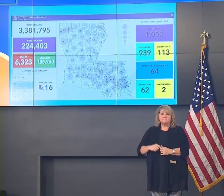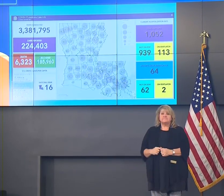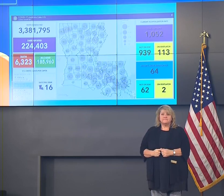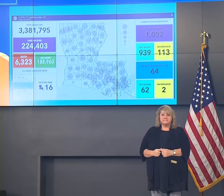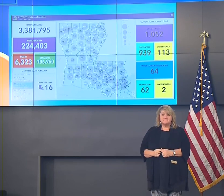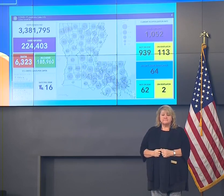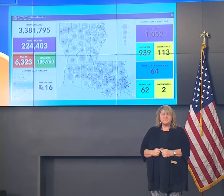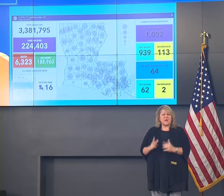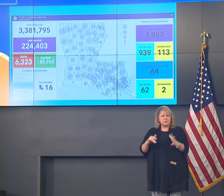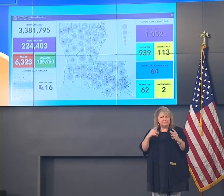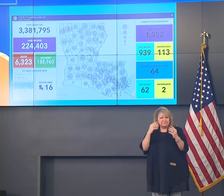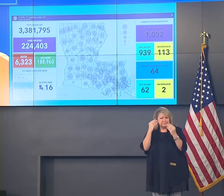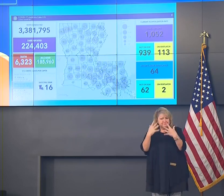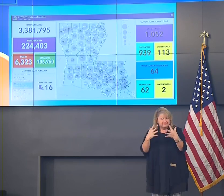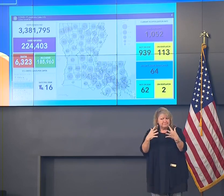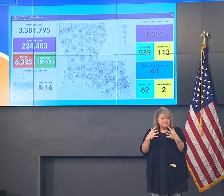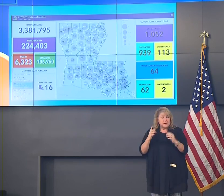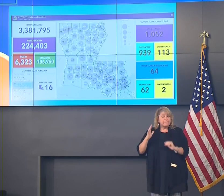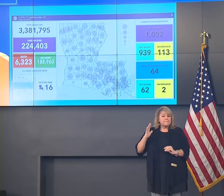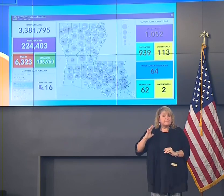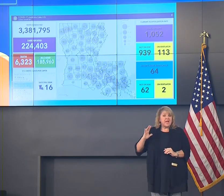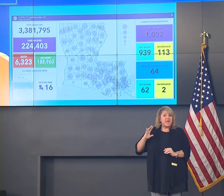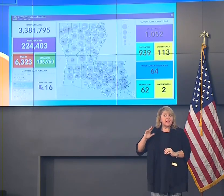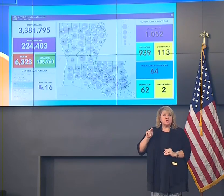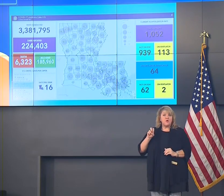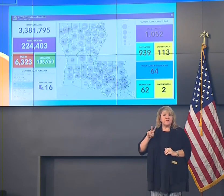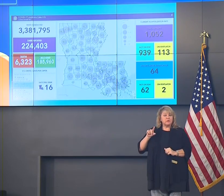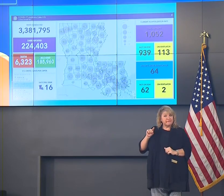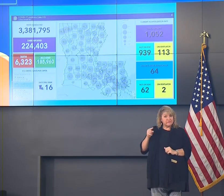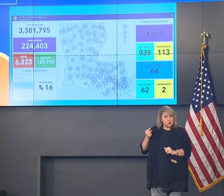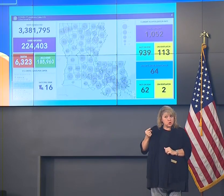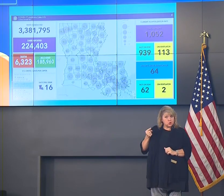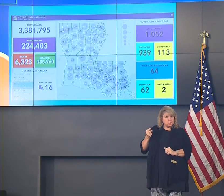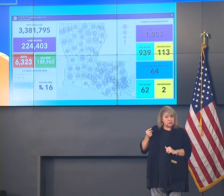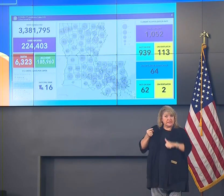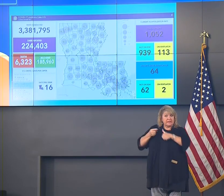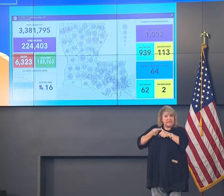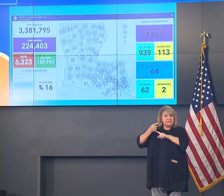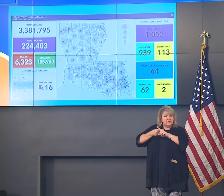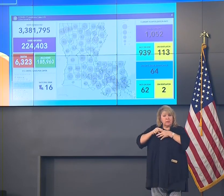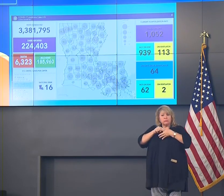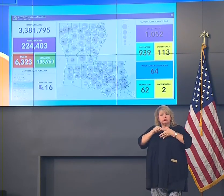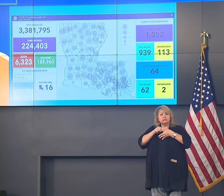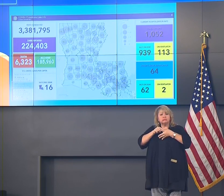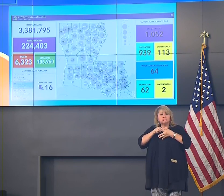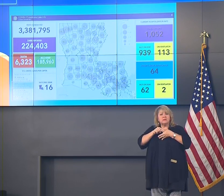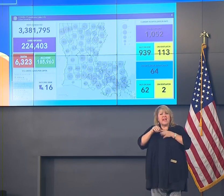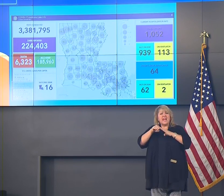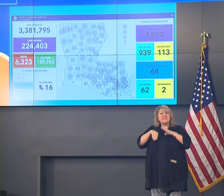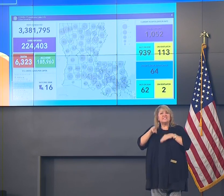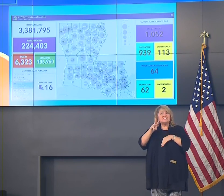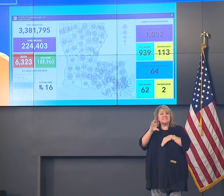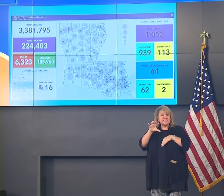And I want to point out that back on November 1st, at the start of this month, we had less than 600.